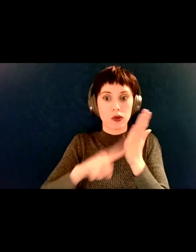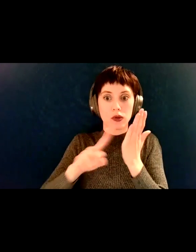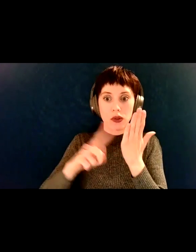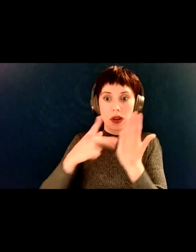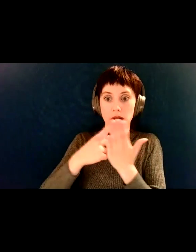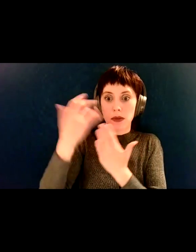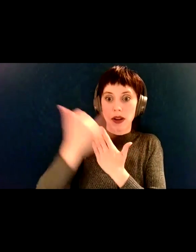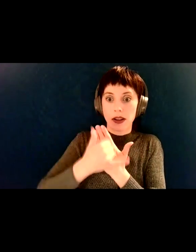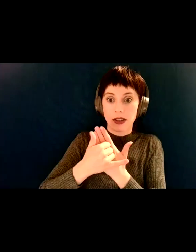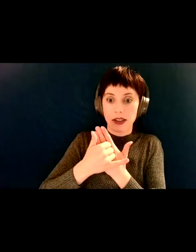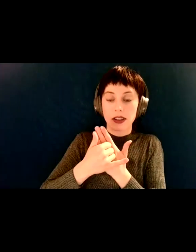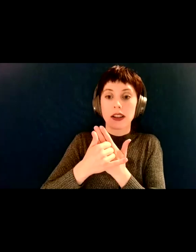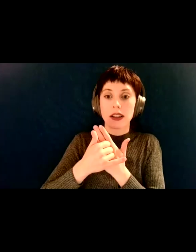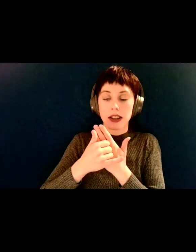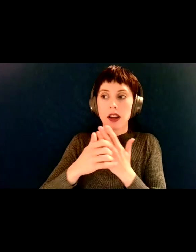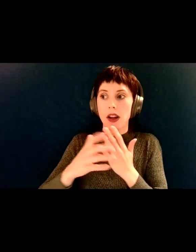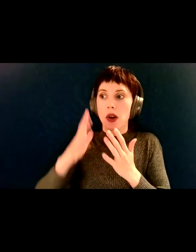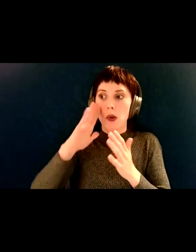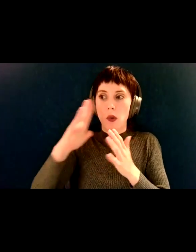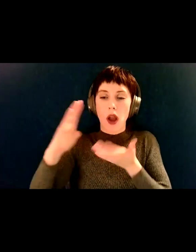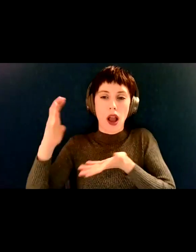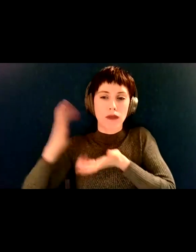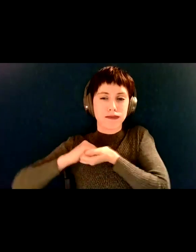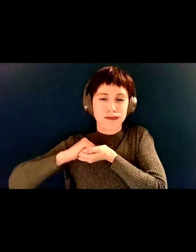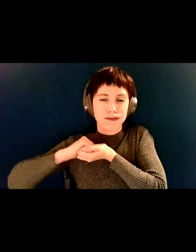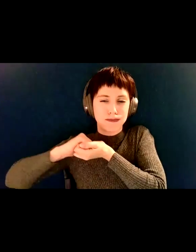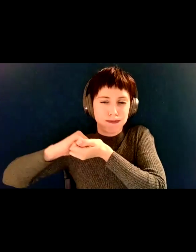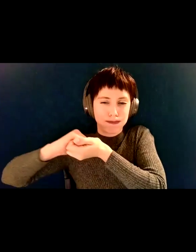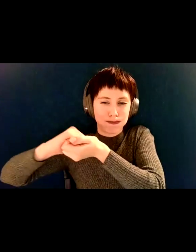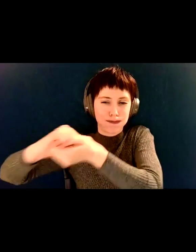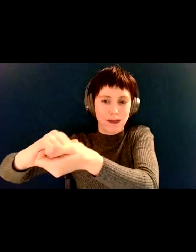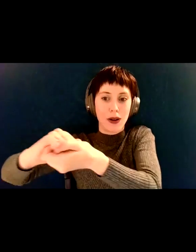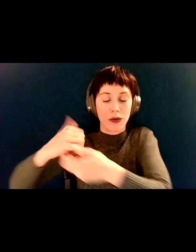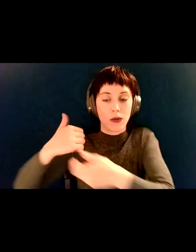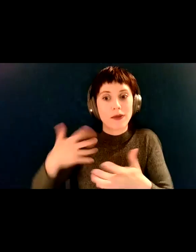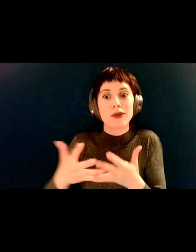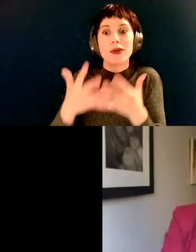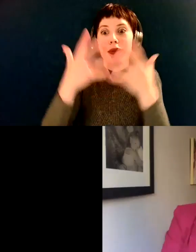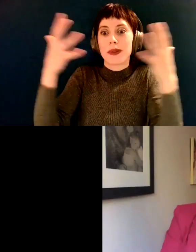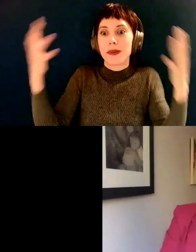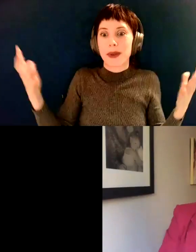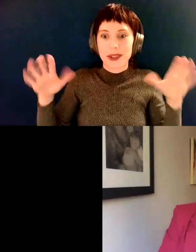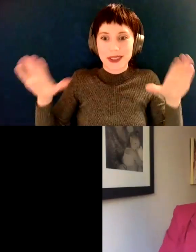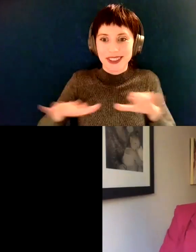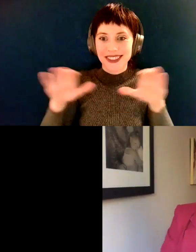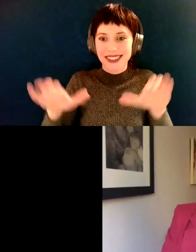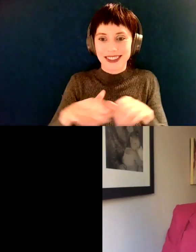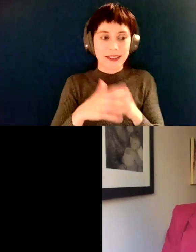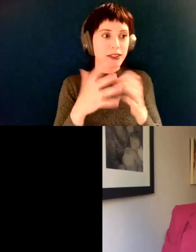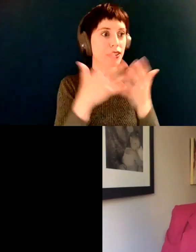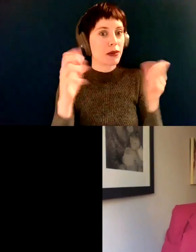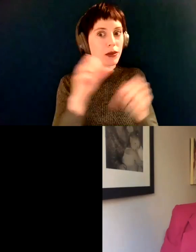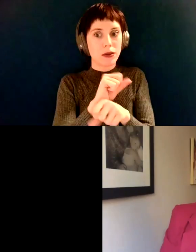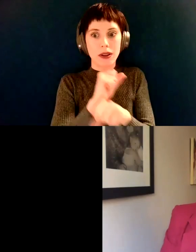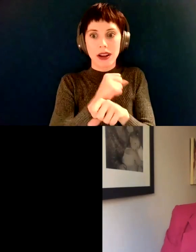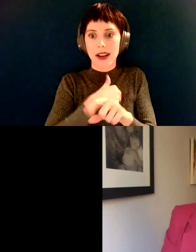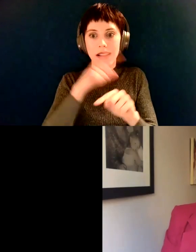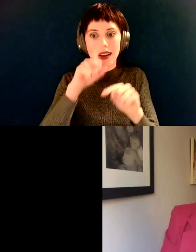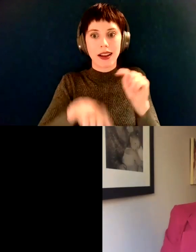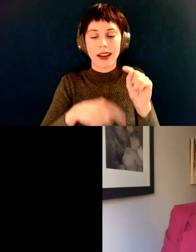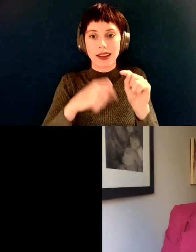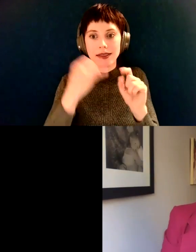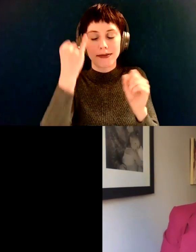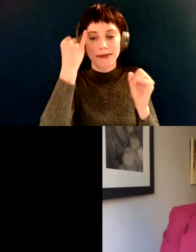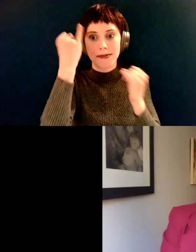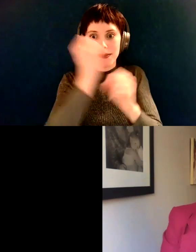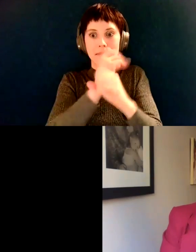continue working together because we have so much to do. There's so much work. I can't even imagine where you take it from here.